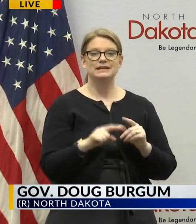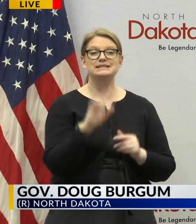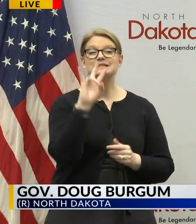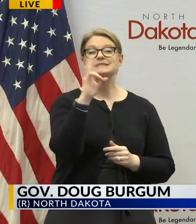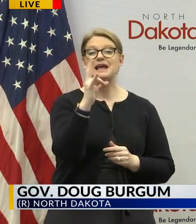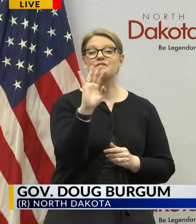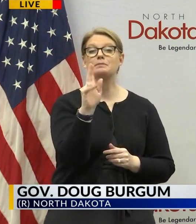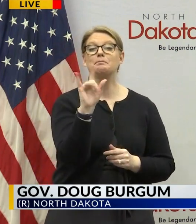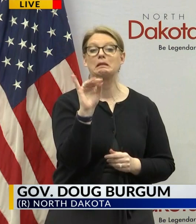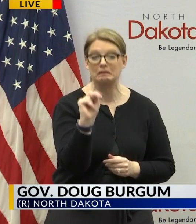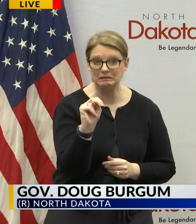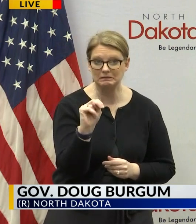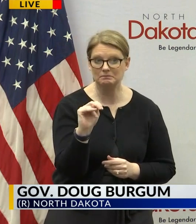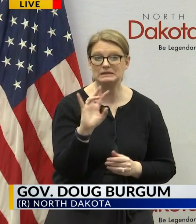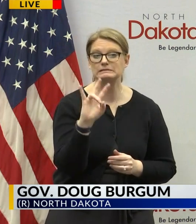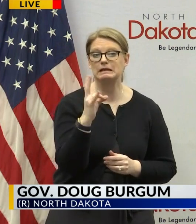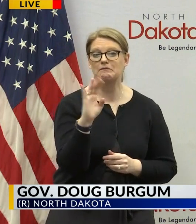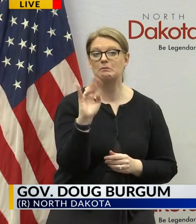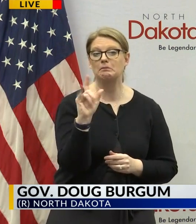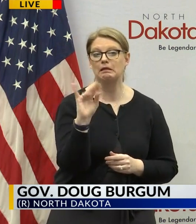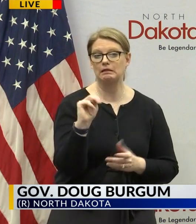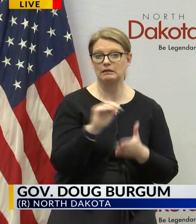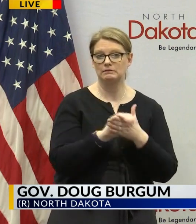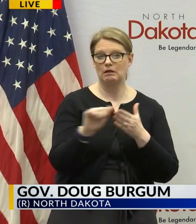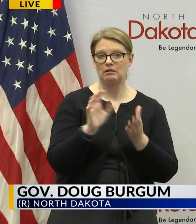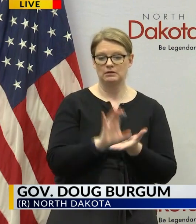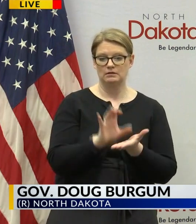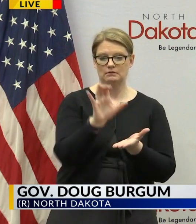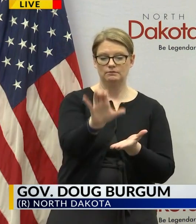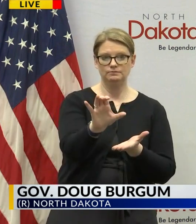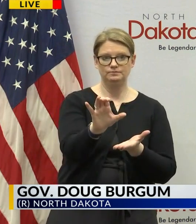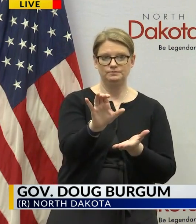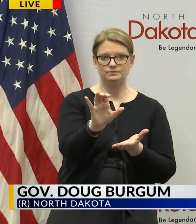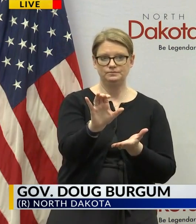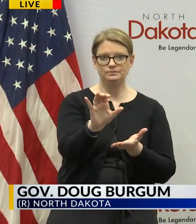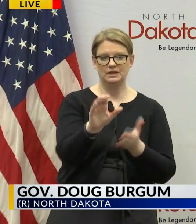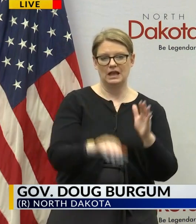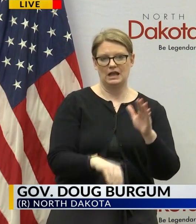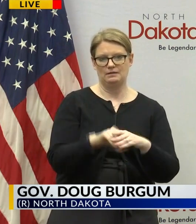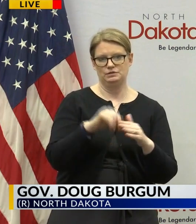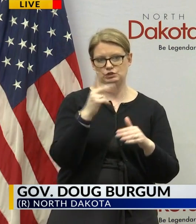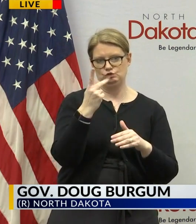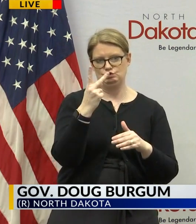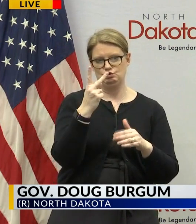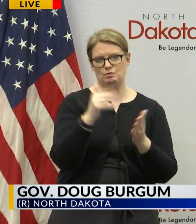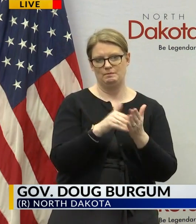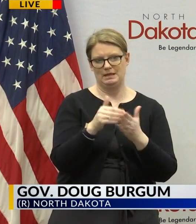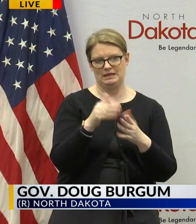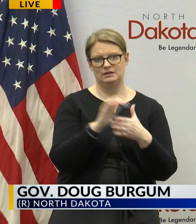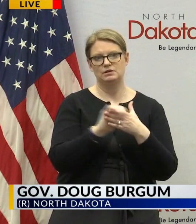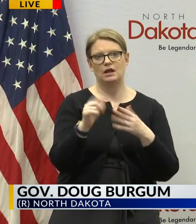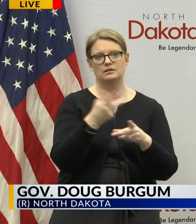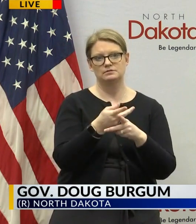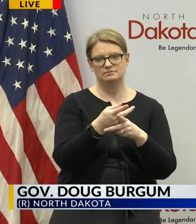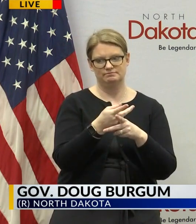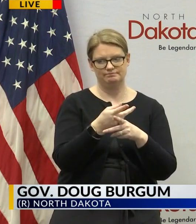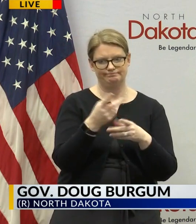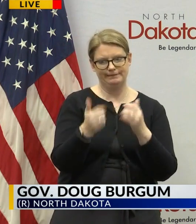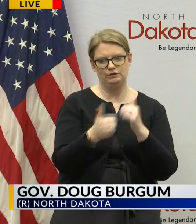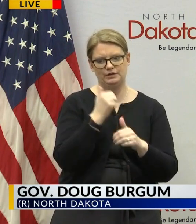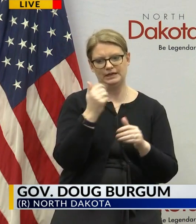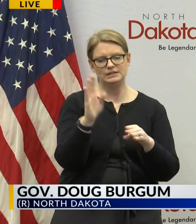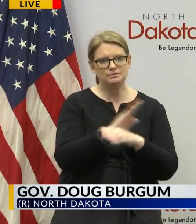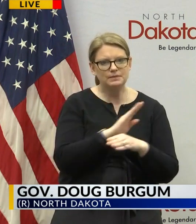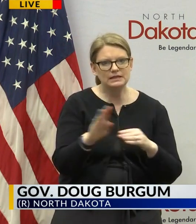billion dollar fund for low interest loans up to two million dollars per business to cover working capital operating